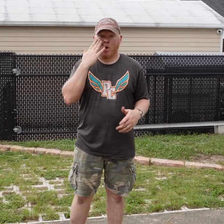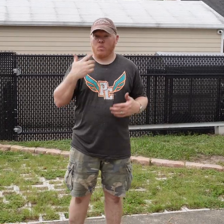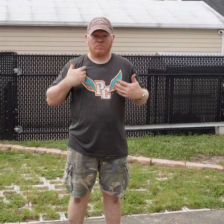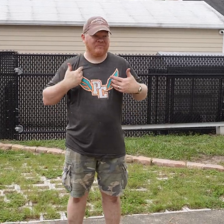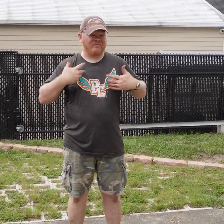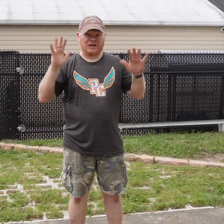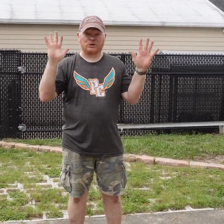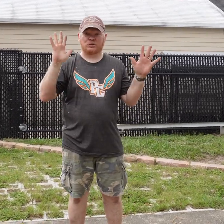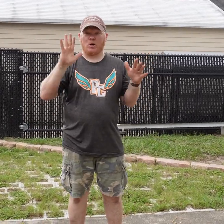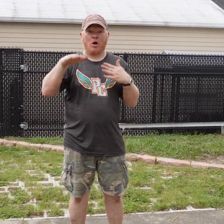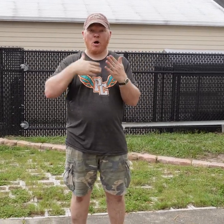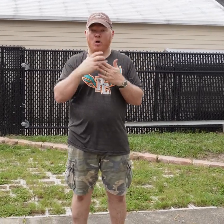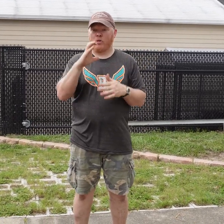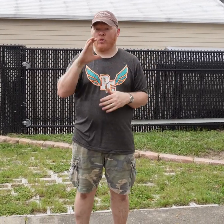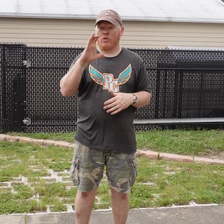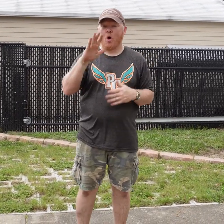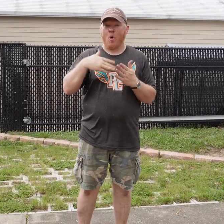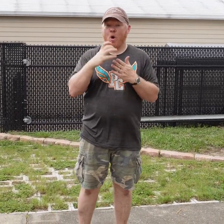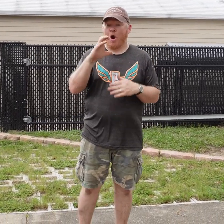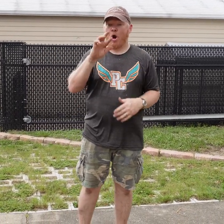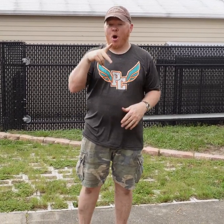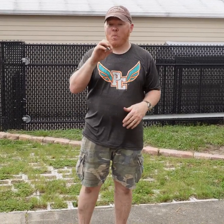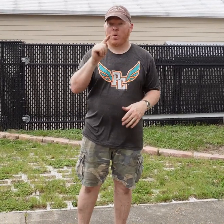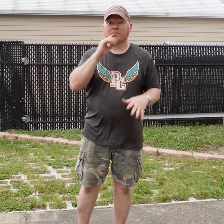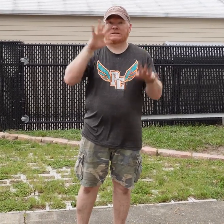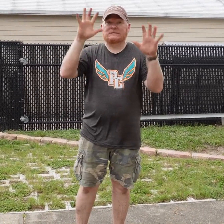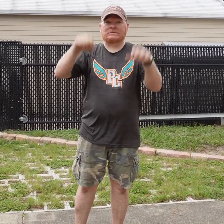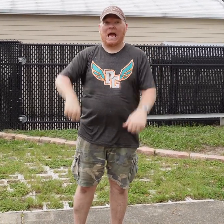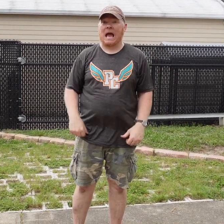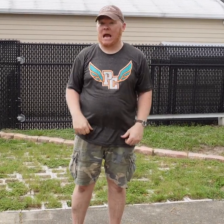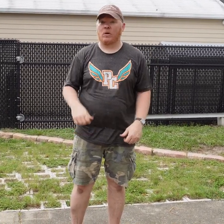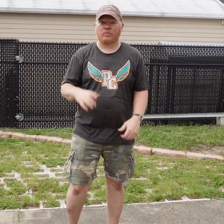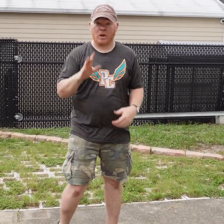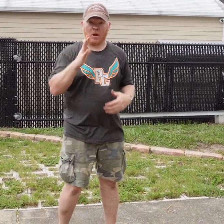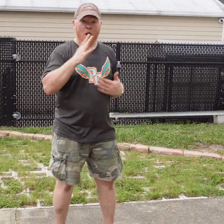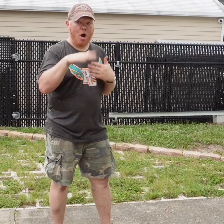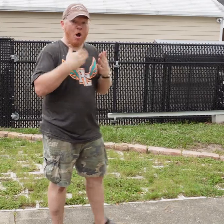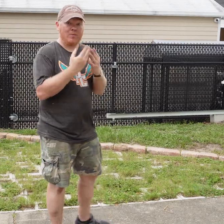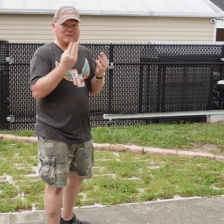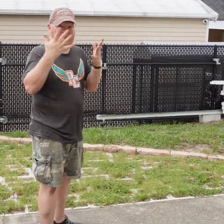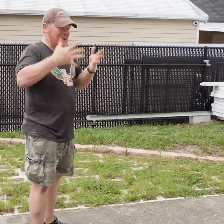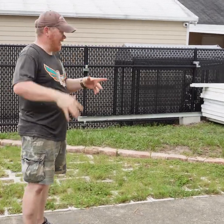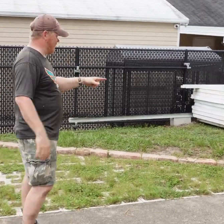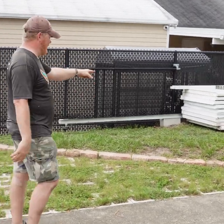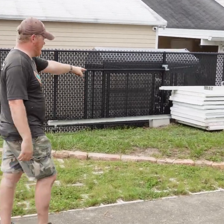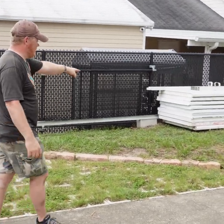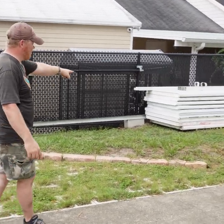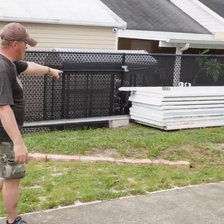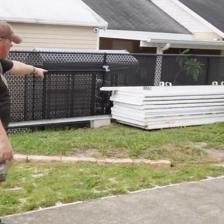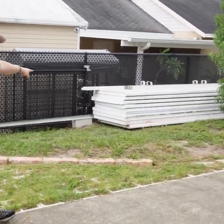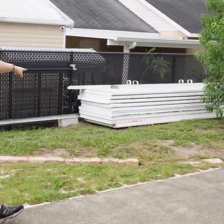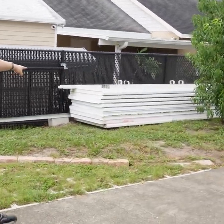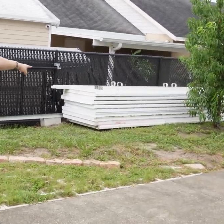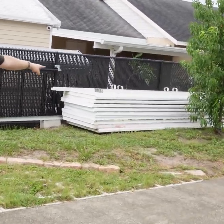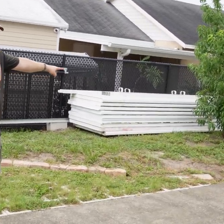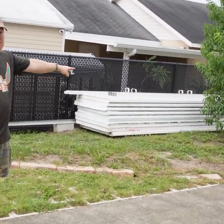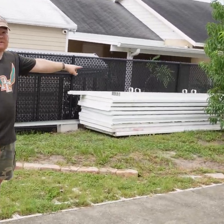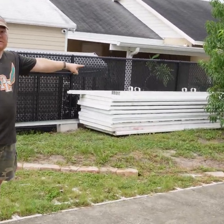Just let you know I'm finished all of the carport panels have been taken down All the materials are there that's what's left